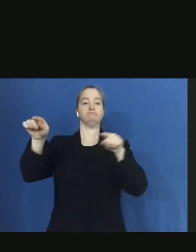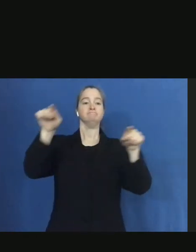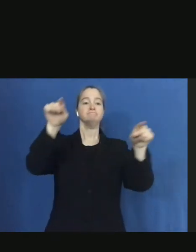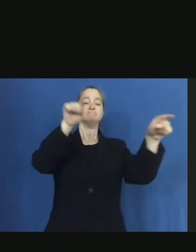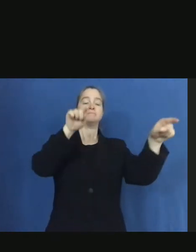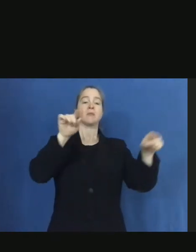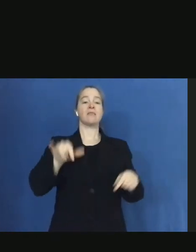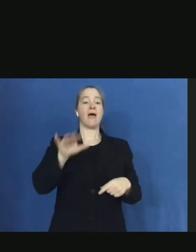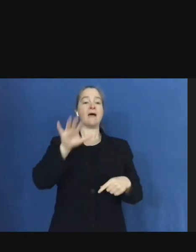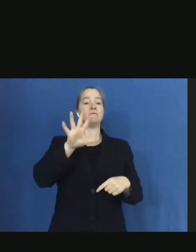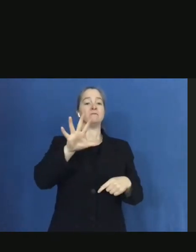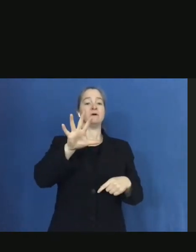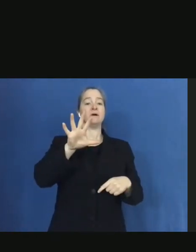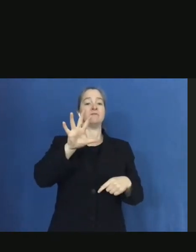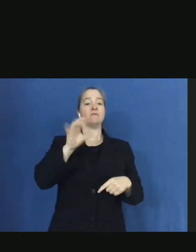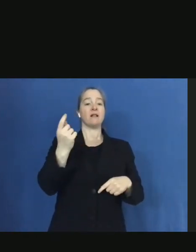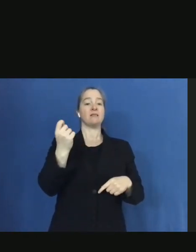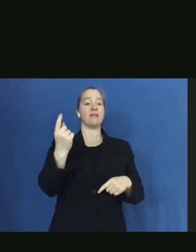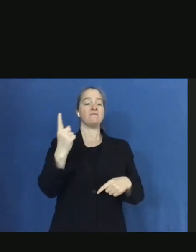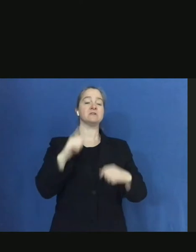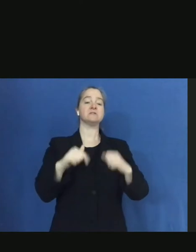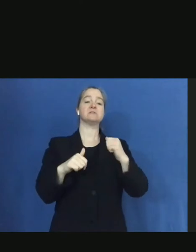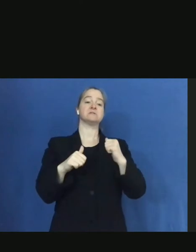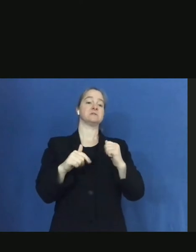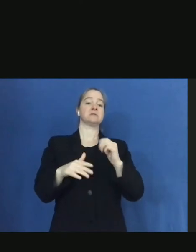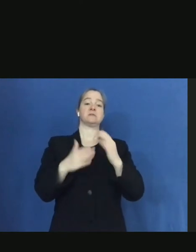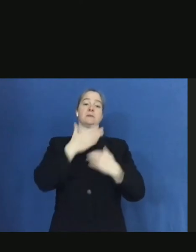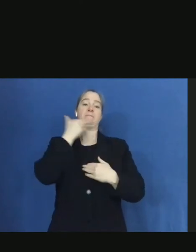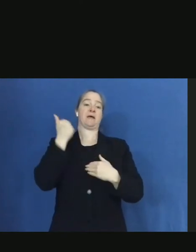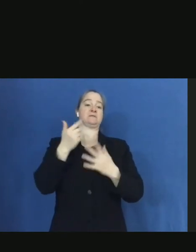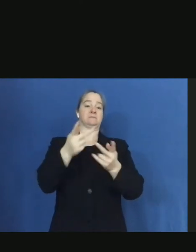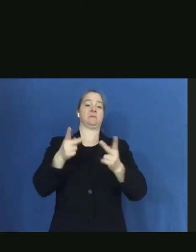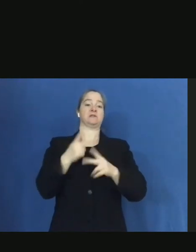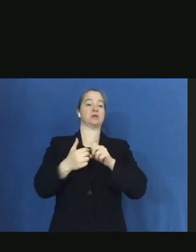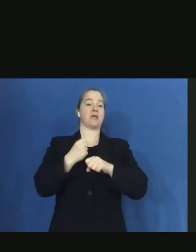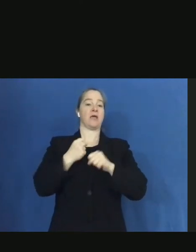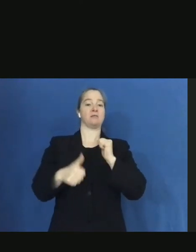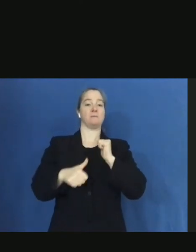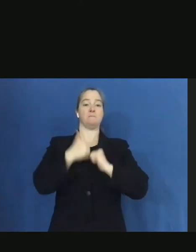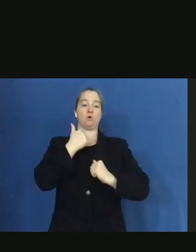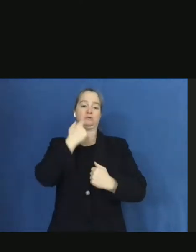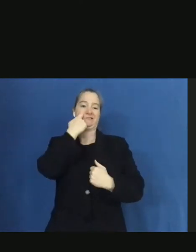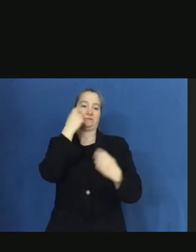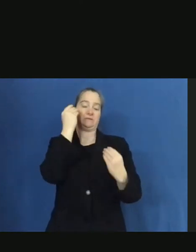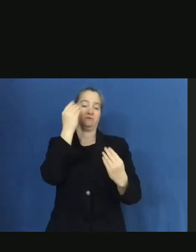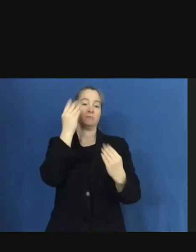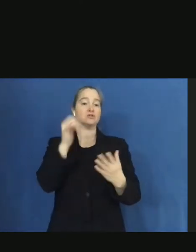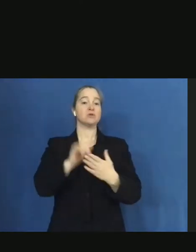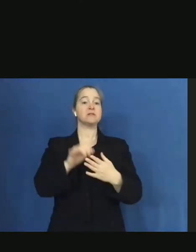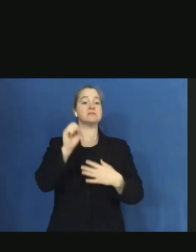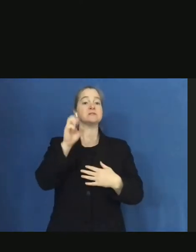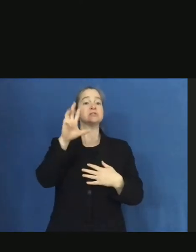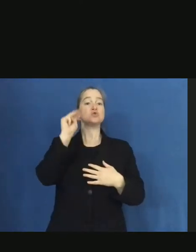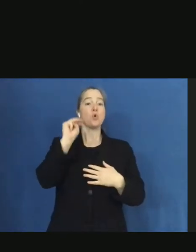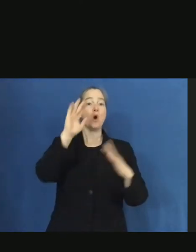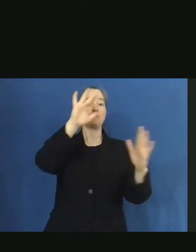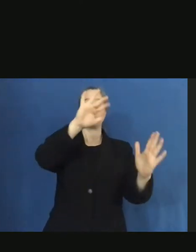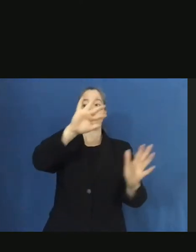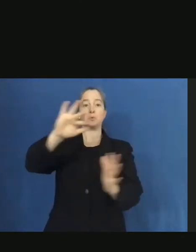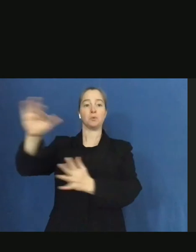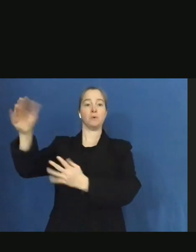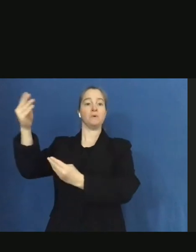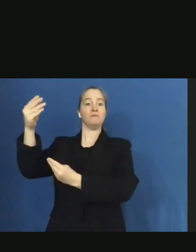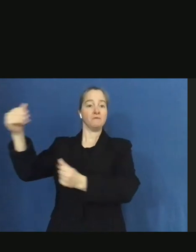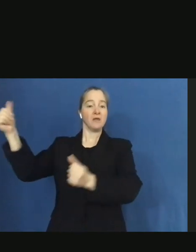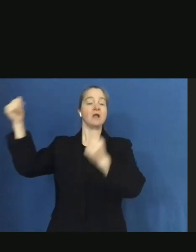latest travel information. So even once the storm moves out of the state, our mission will continue. As with every storm, we will continue